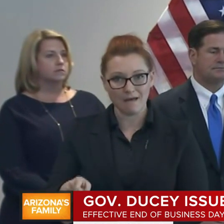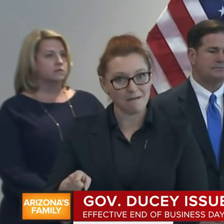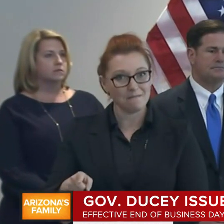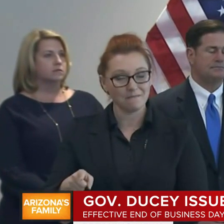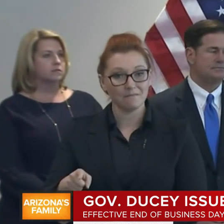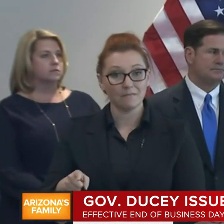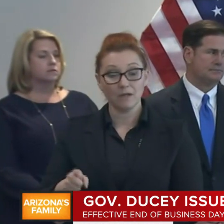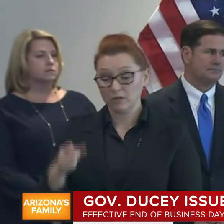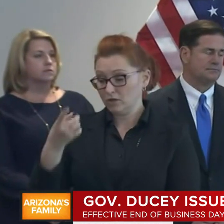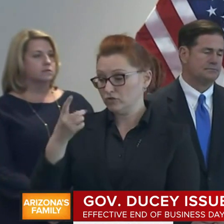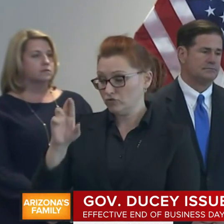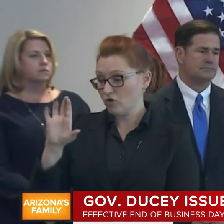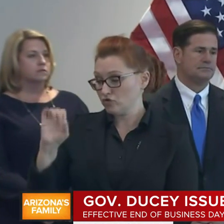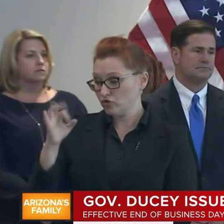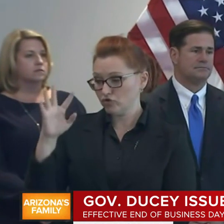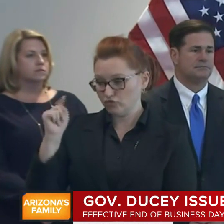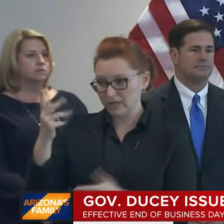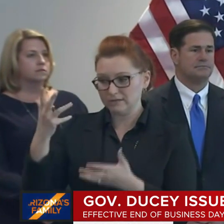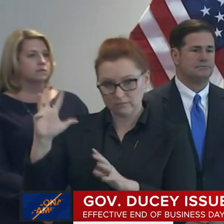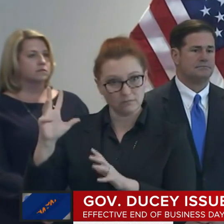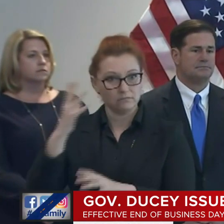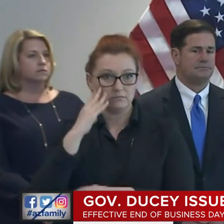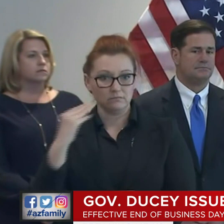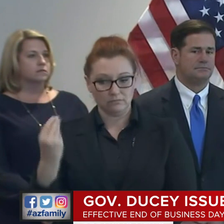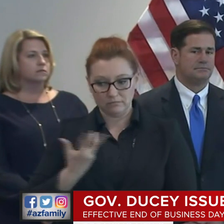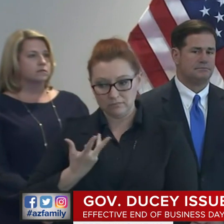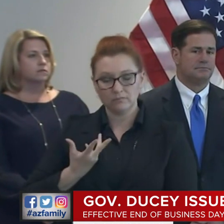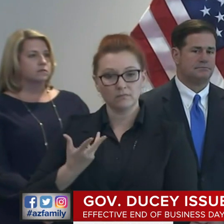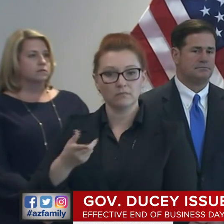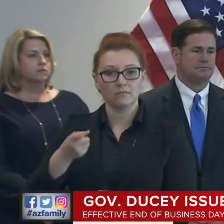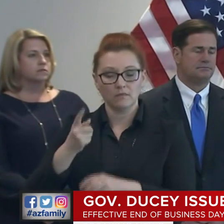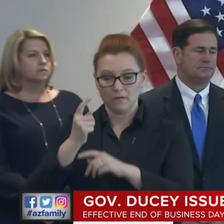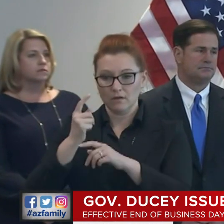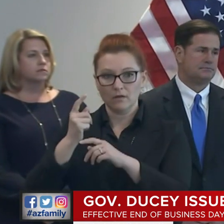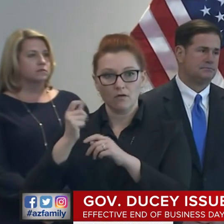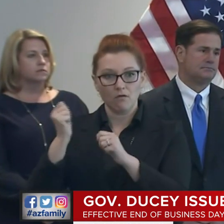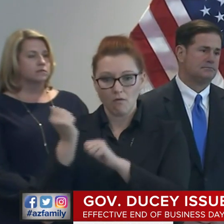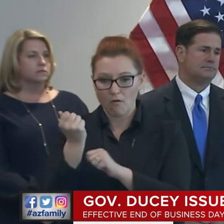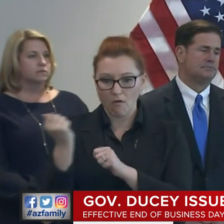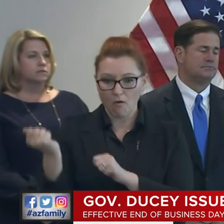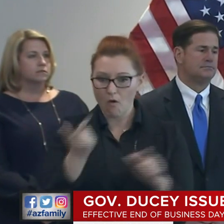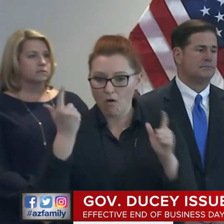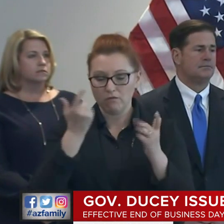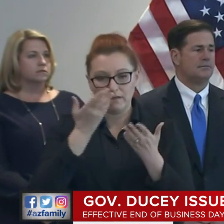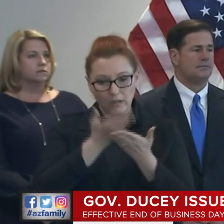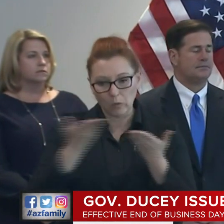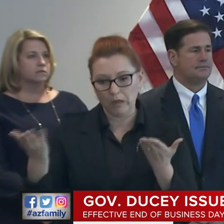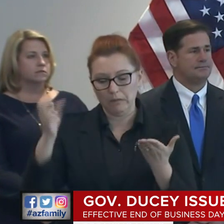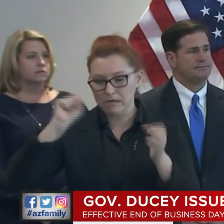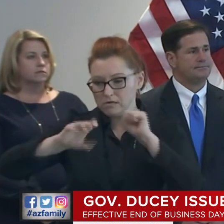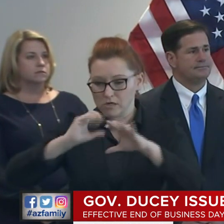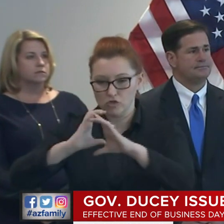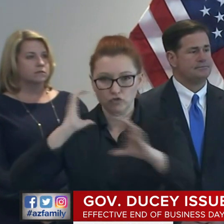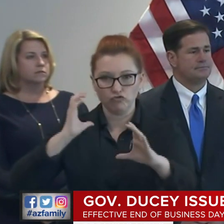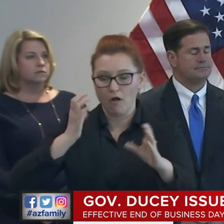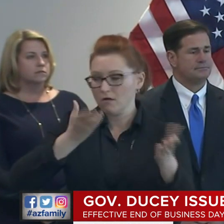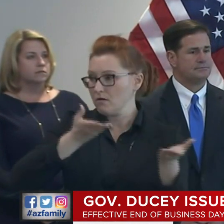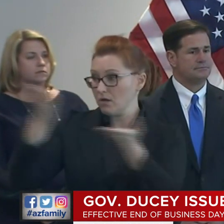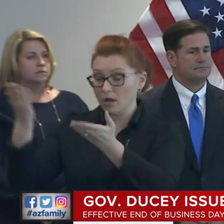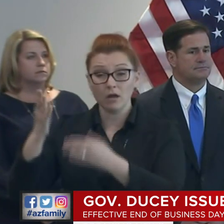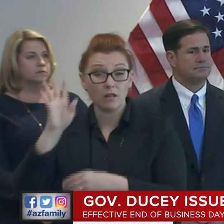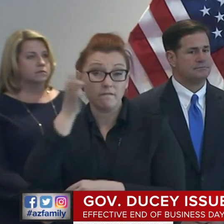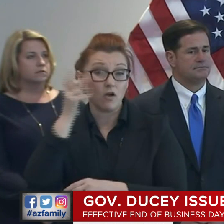say that it was there to be trucked to the facility in Chinle, the federal government and FEMA has a contract, but all eight teams that are